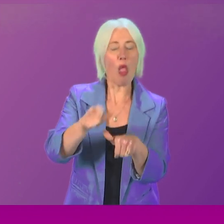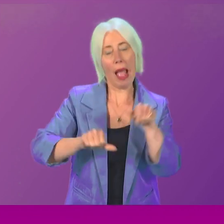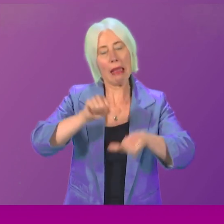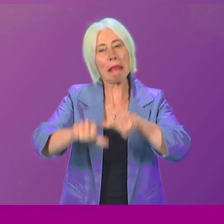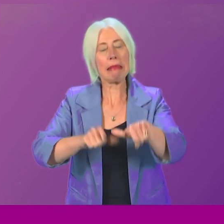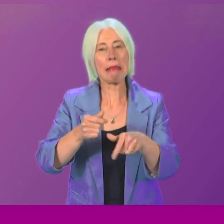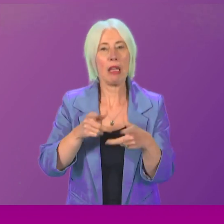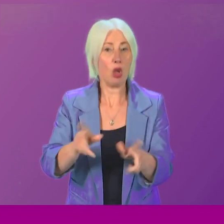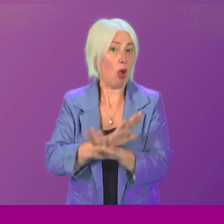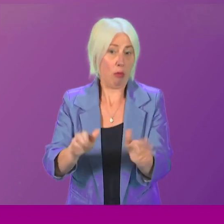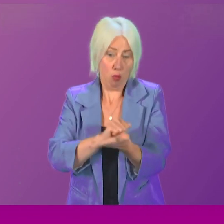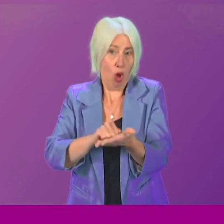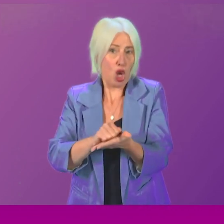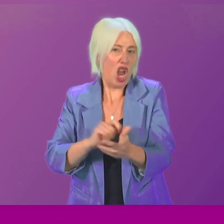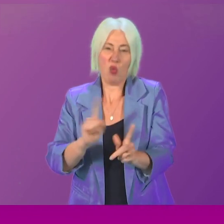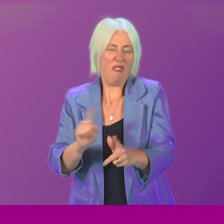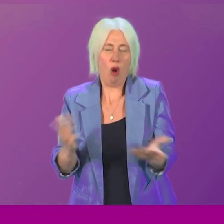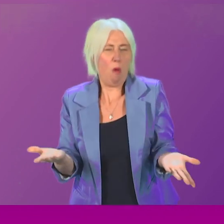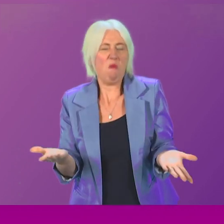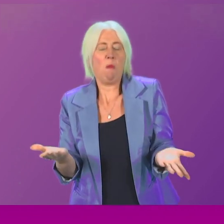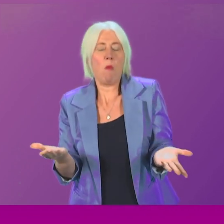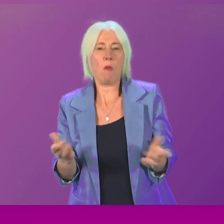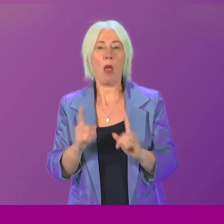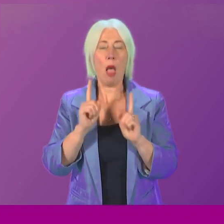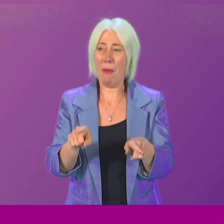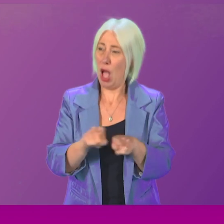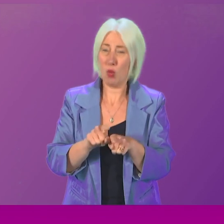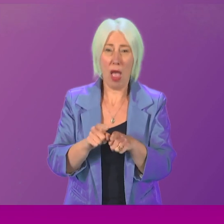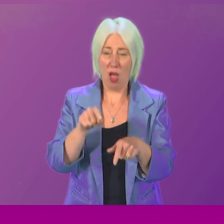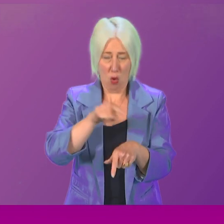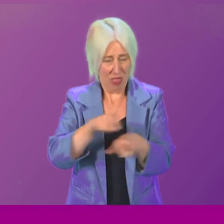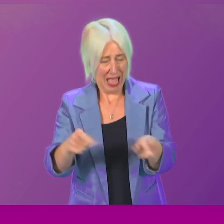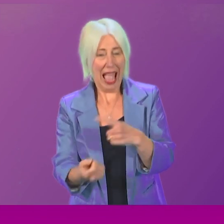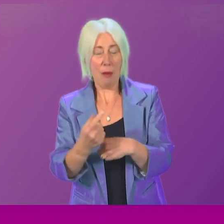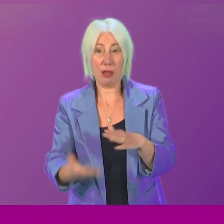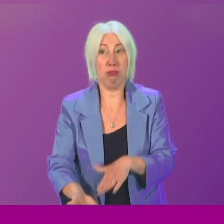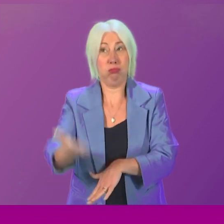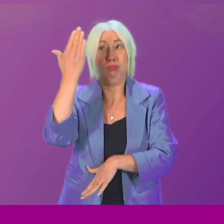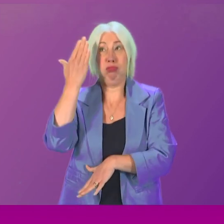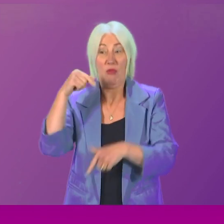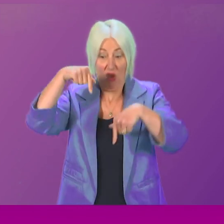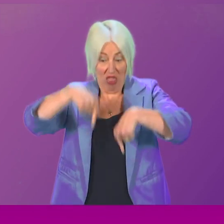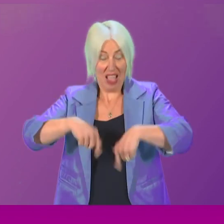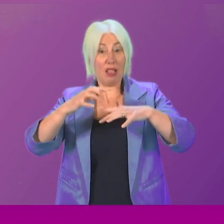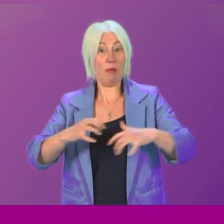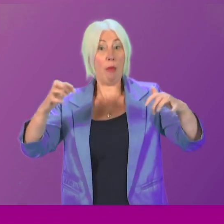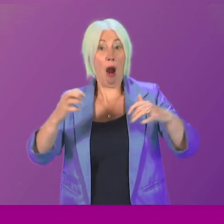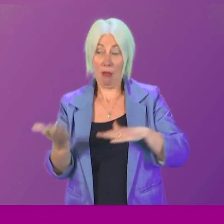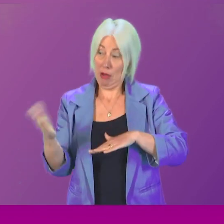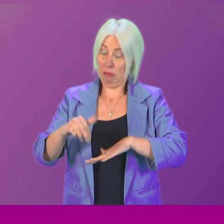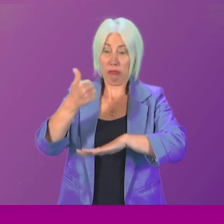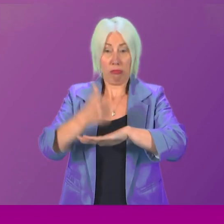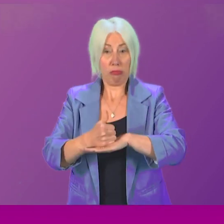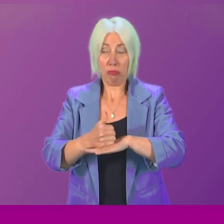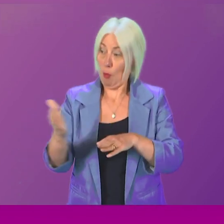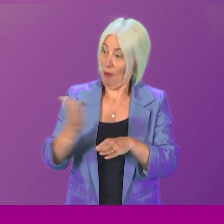to apologise for. And that anyway, these events took place long ago, before this parliament reconvened and anyone in this chamber held public